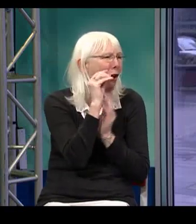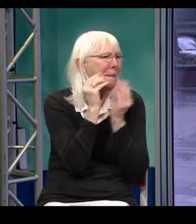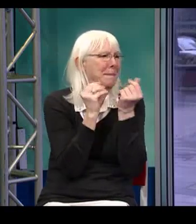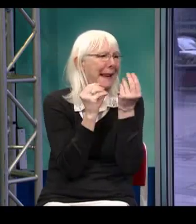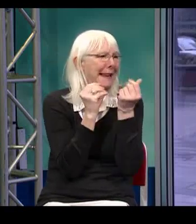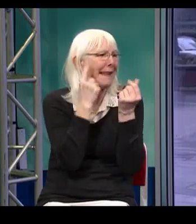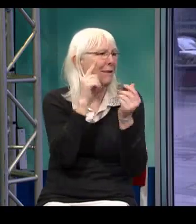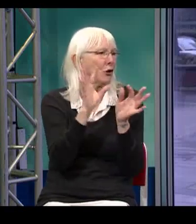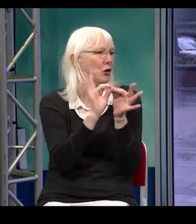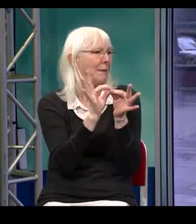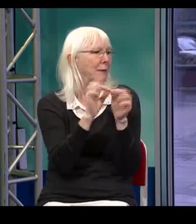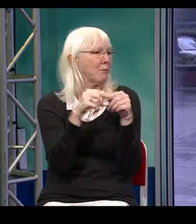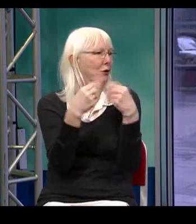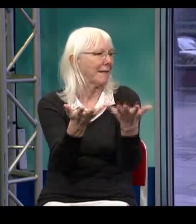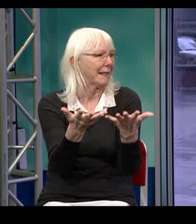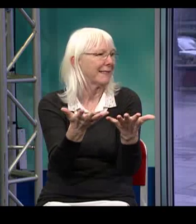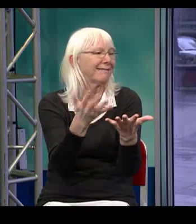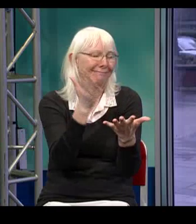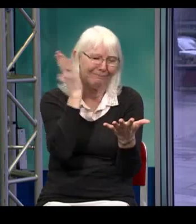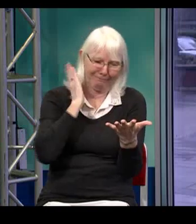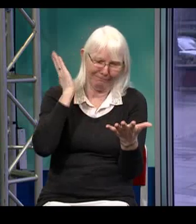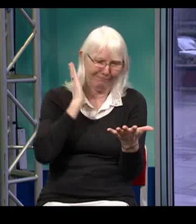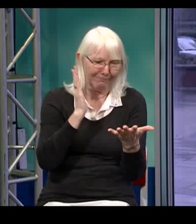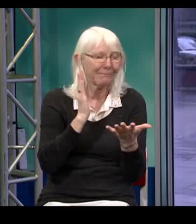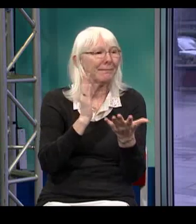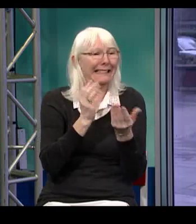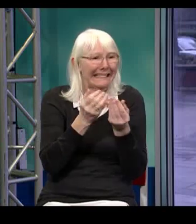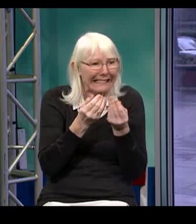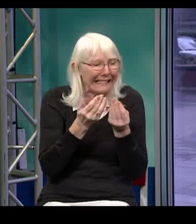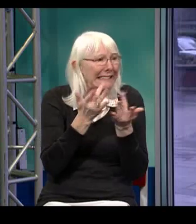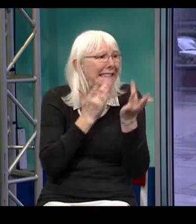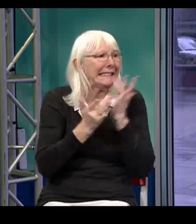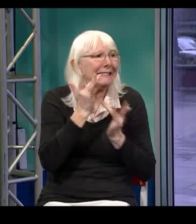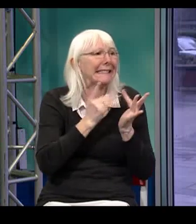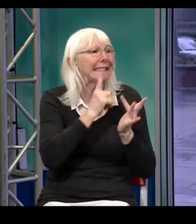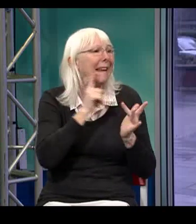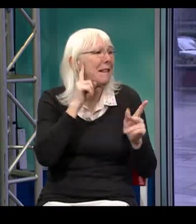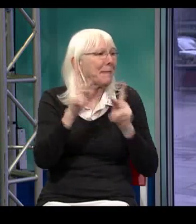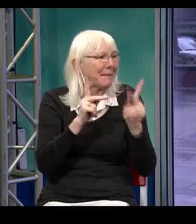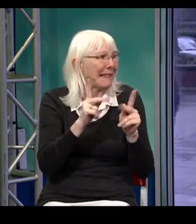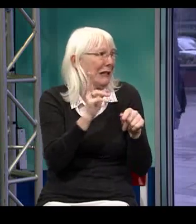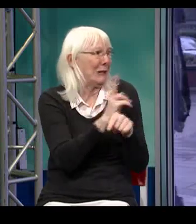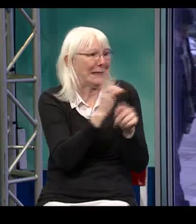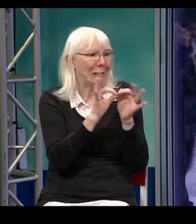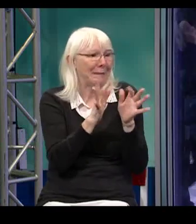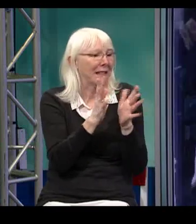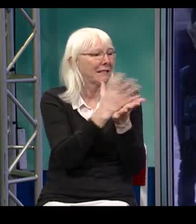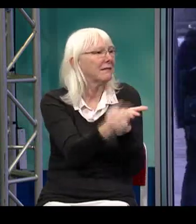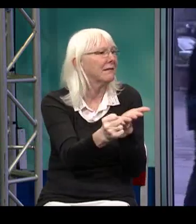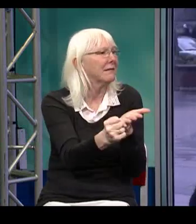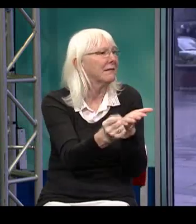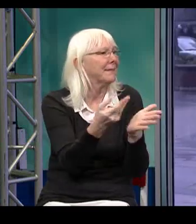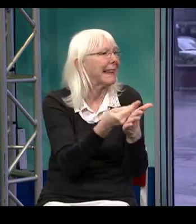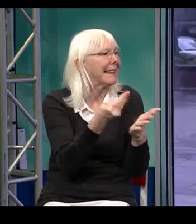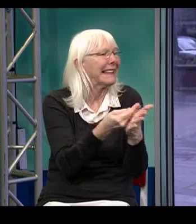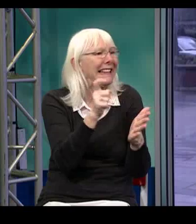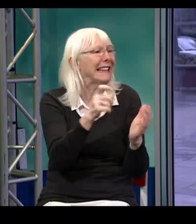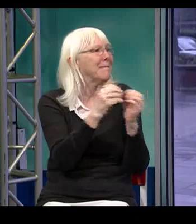previously, in the early days, WIDHH did provide interpreters in medical situations, but they had very limited funding, so they could provide every situation.